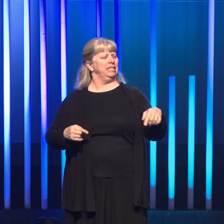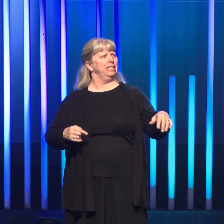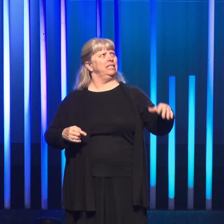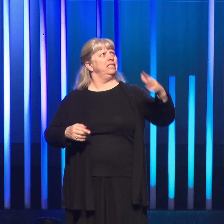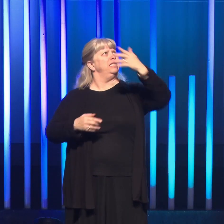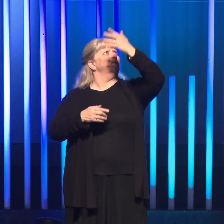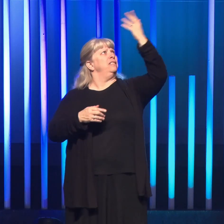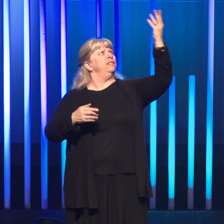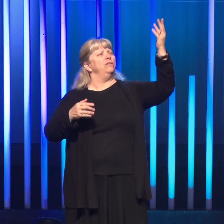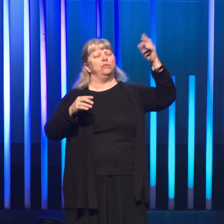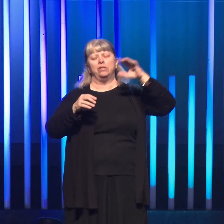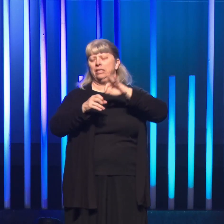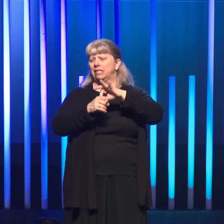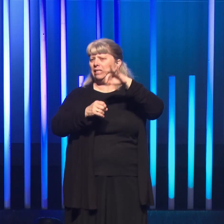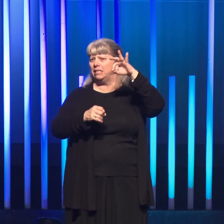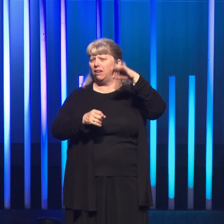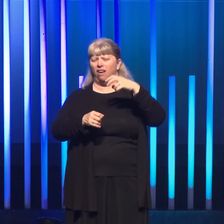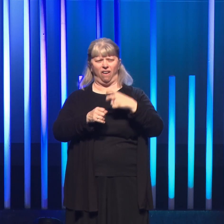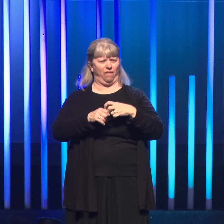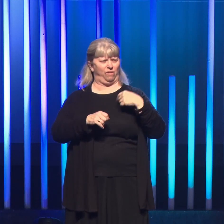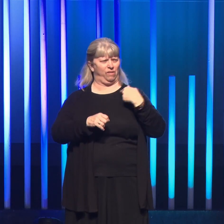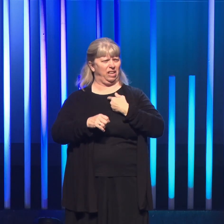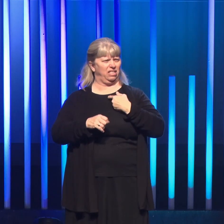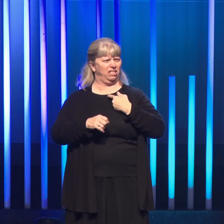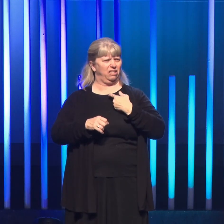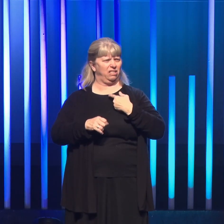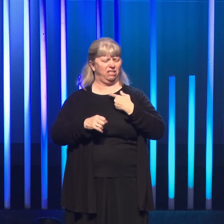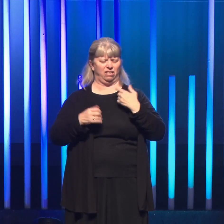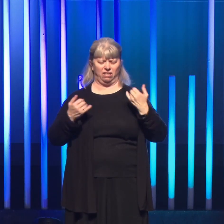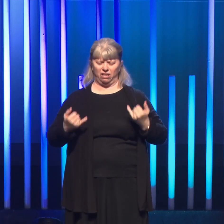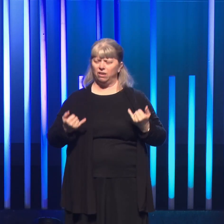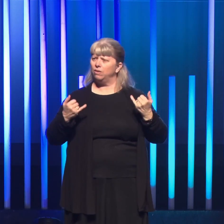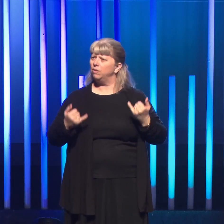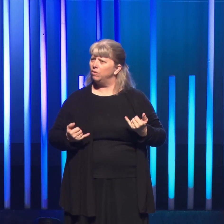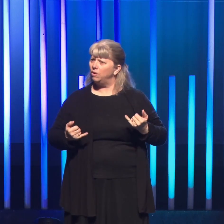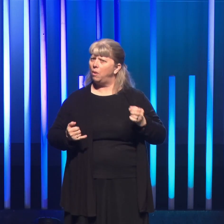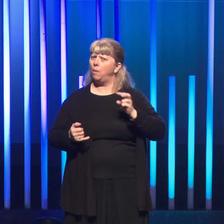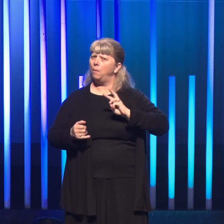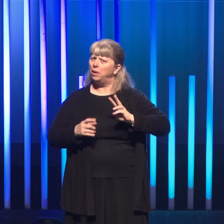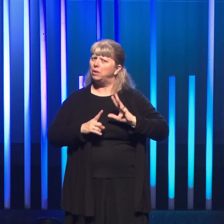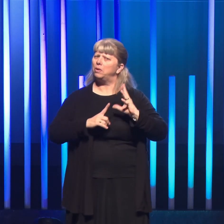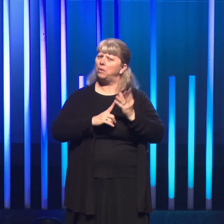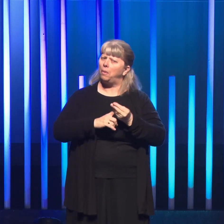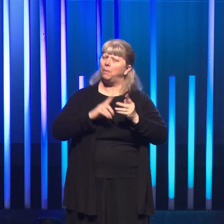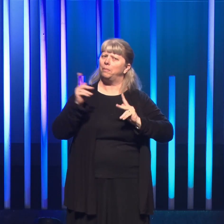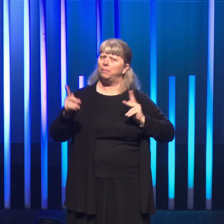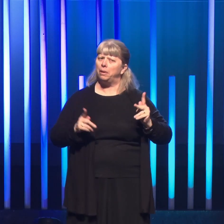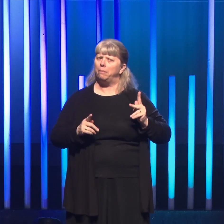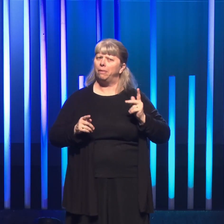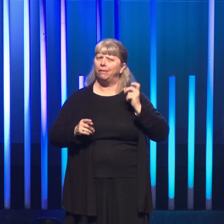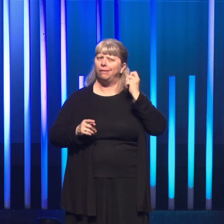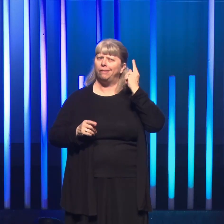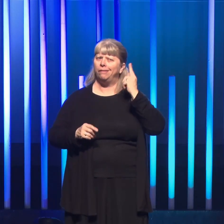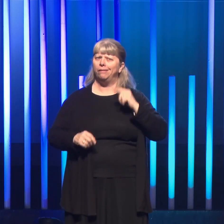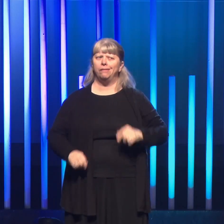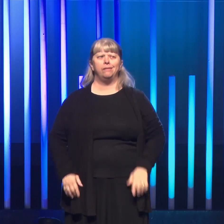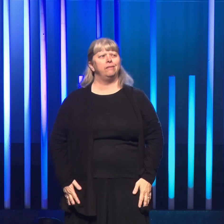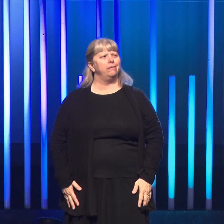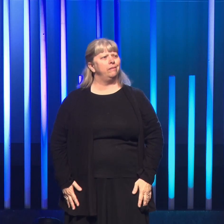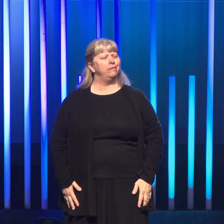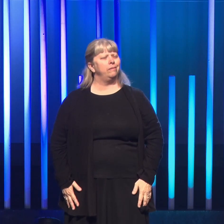world of spirit is a hard notion for us contemporary Western culture people to wrap our minds around.